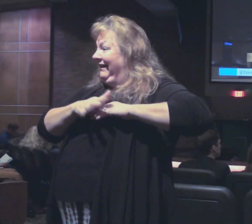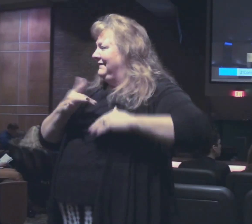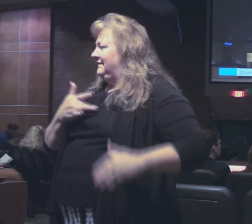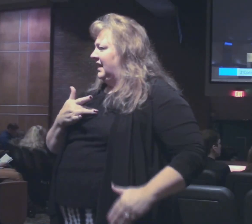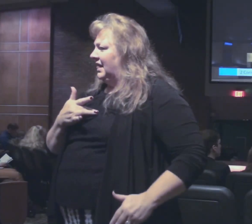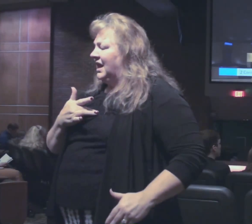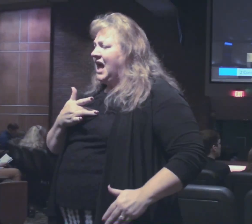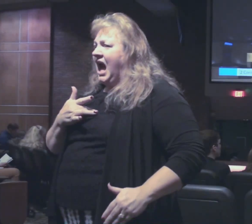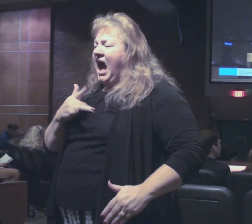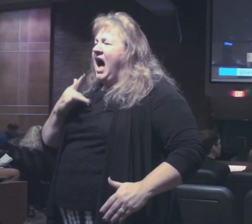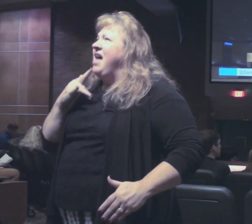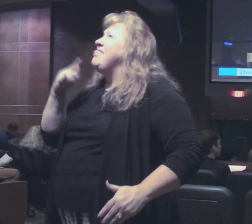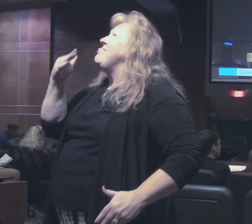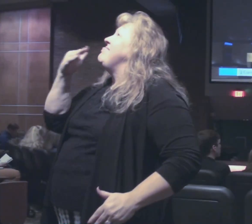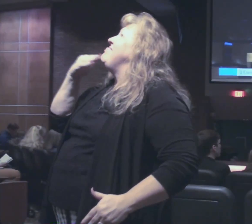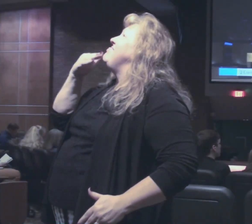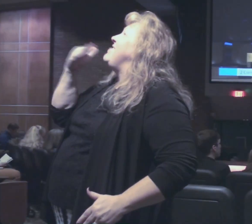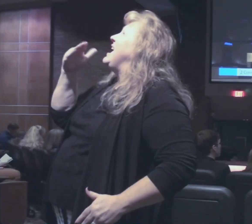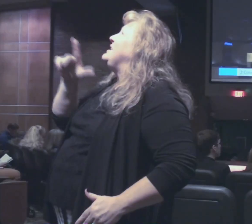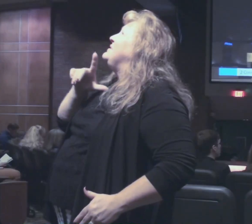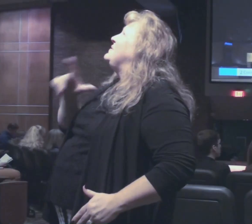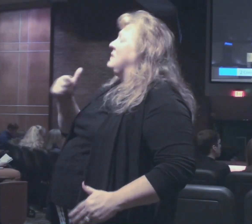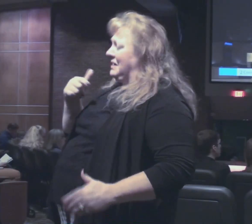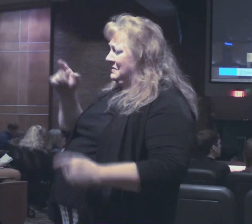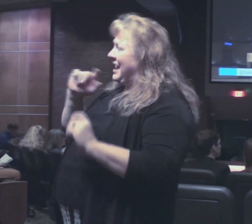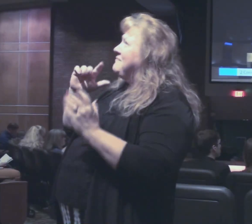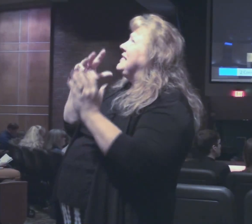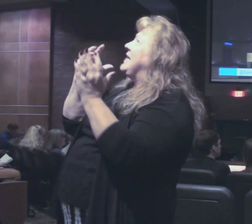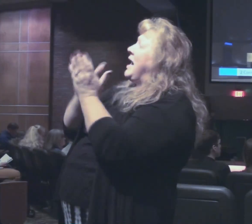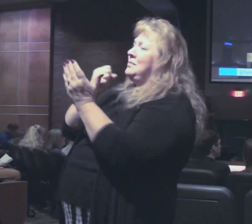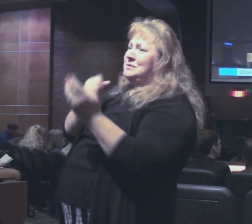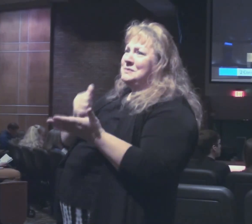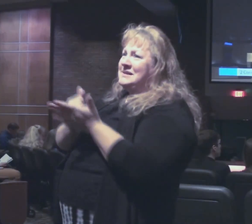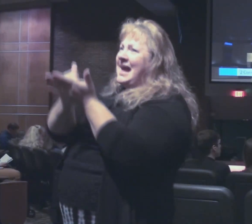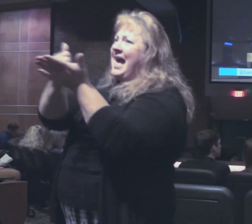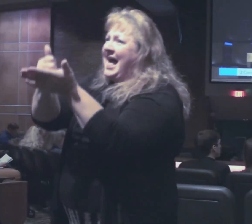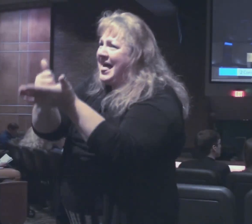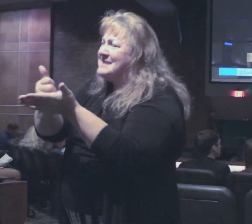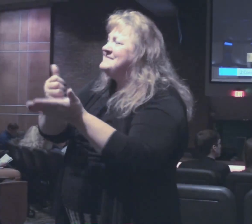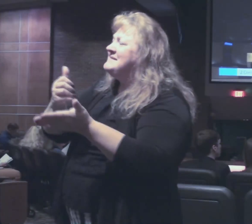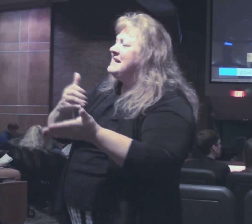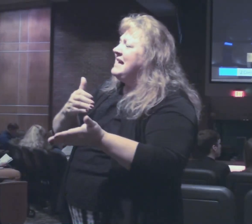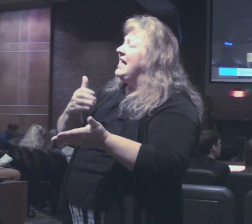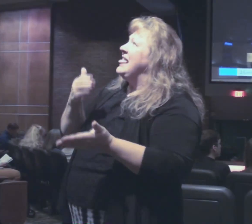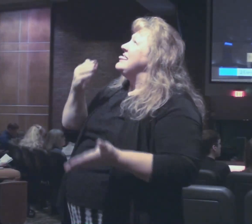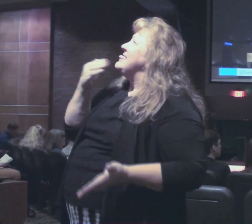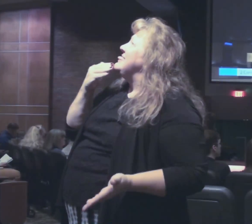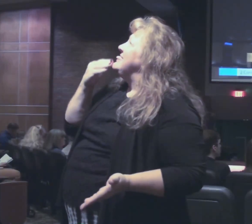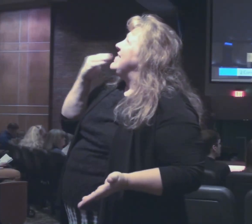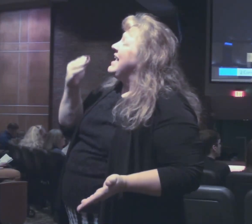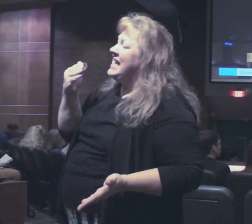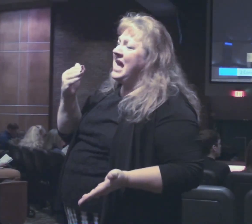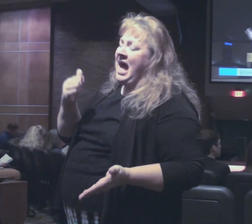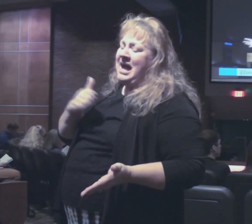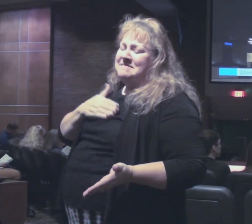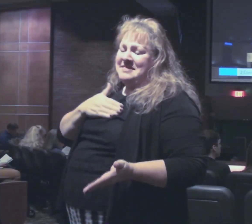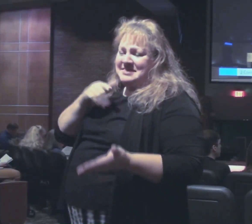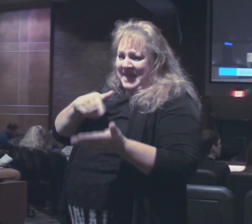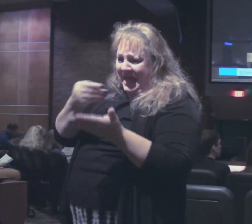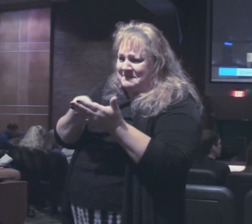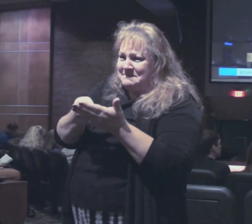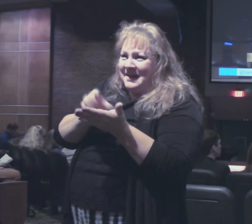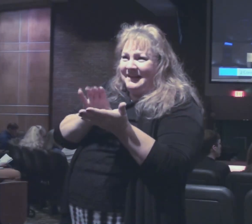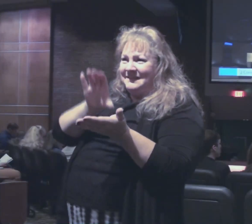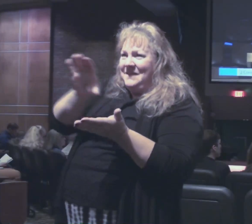Boy, I'm so glad I had that opportunity. I'm so glad I used those resources